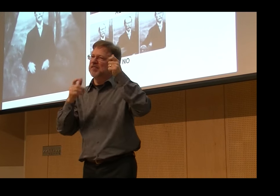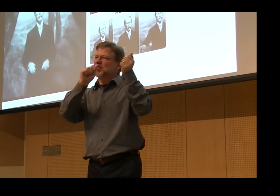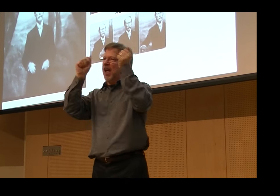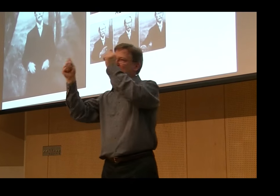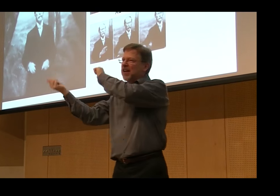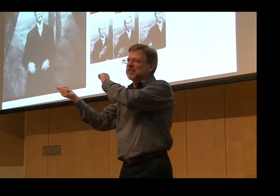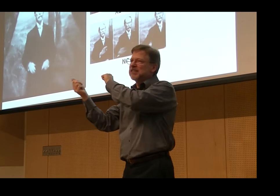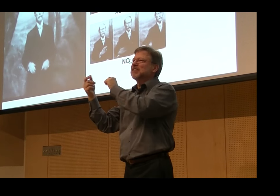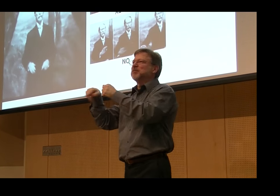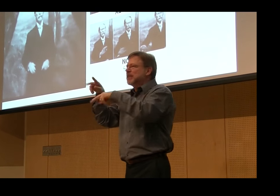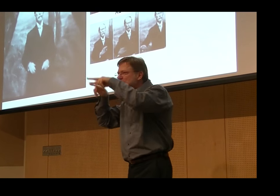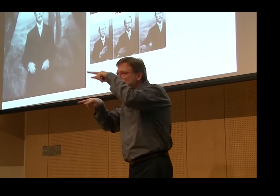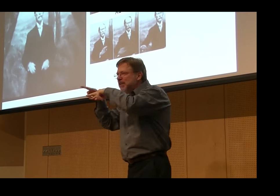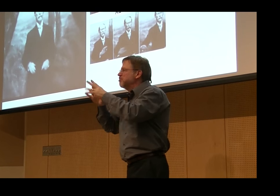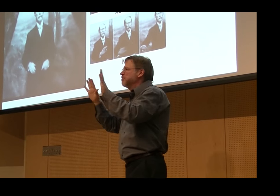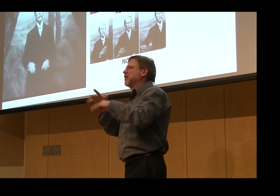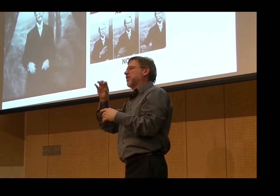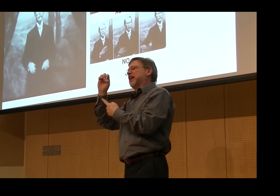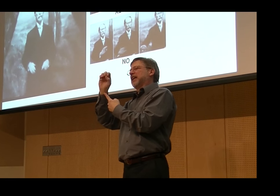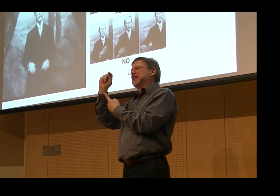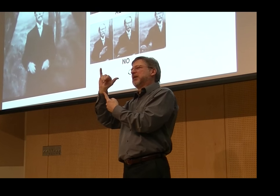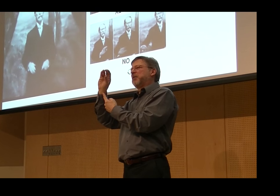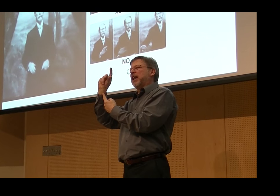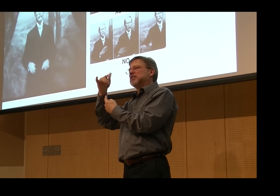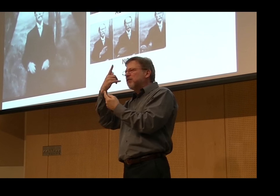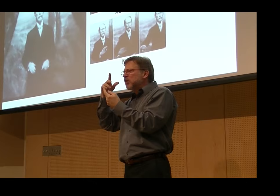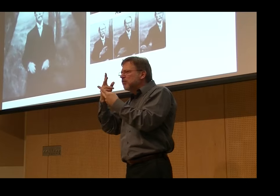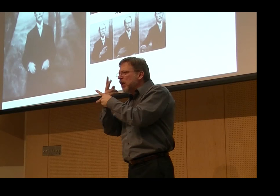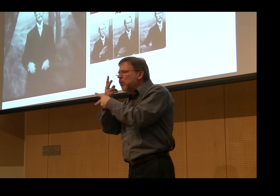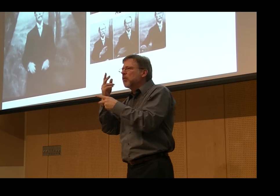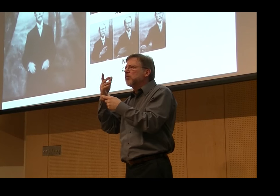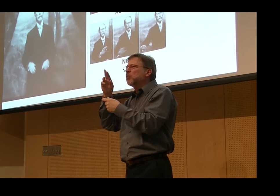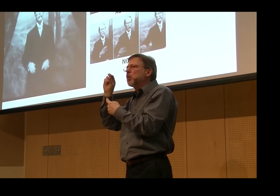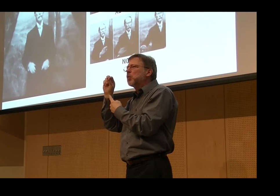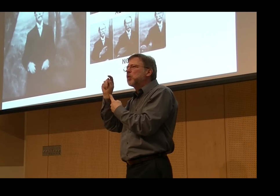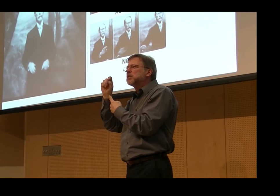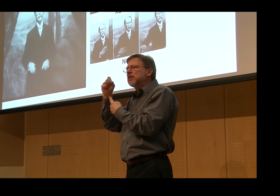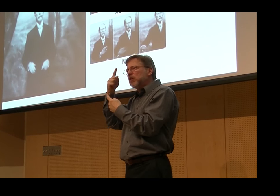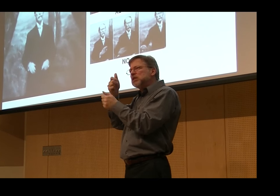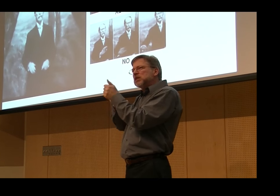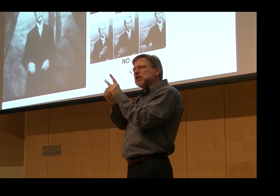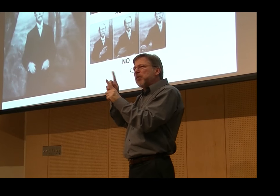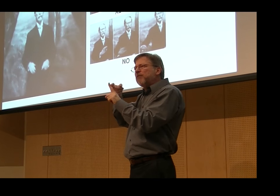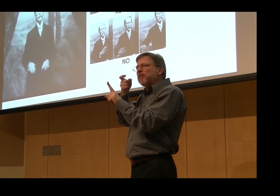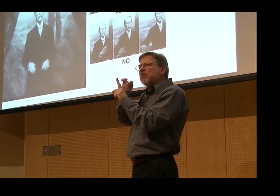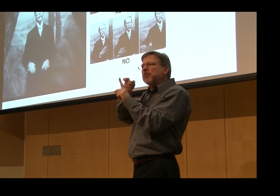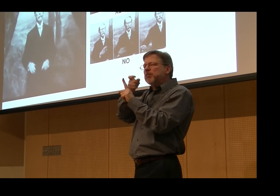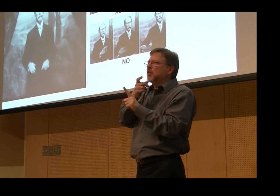if you look far enough back. And think about also non